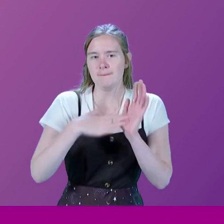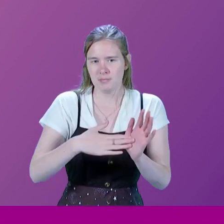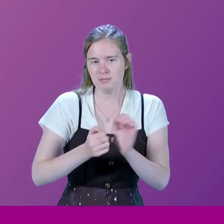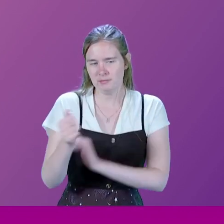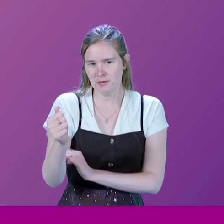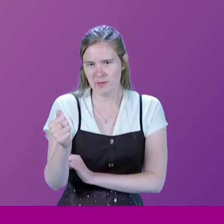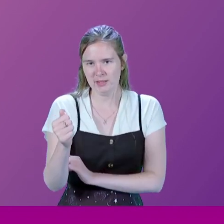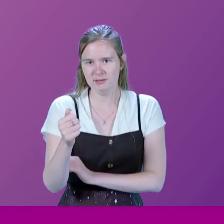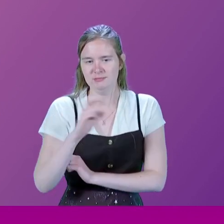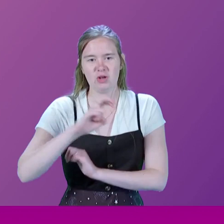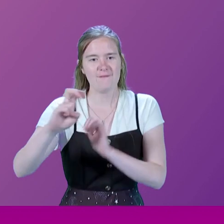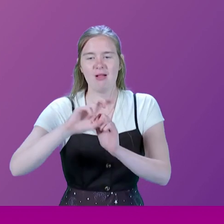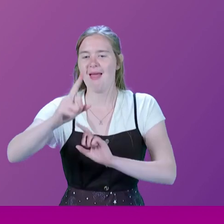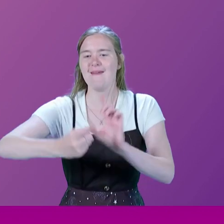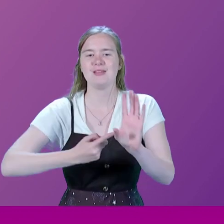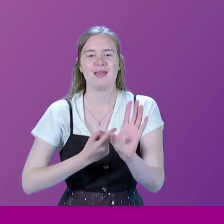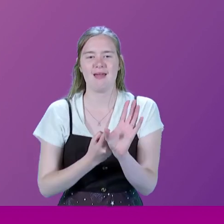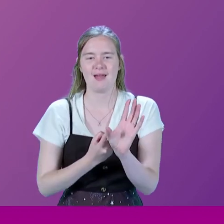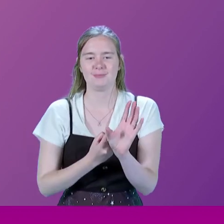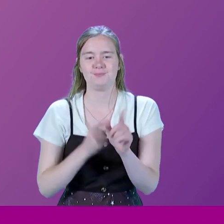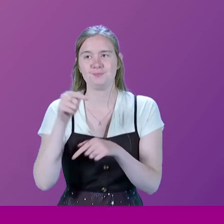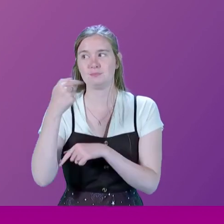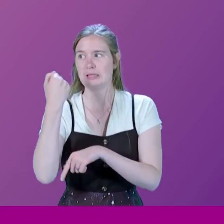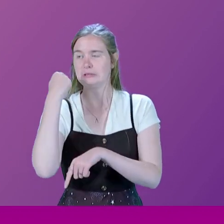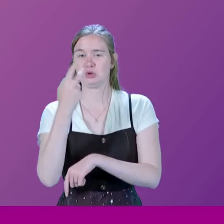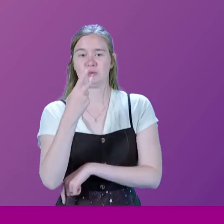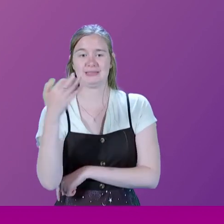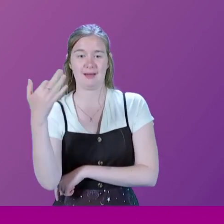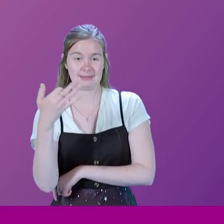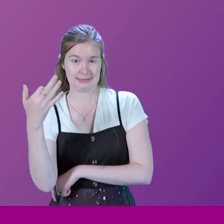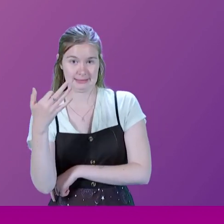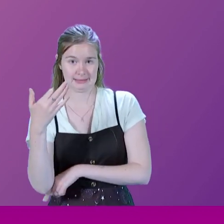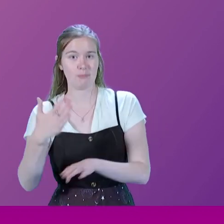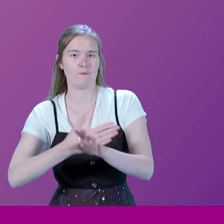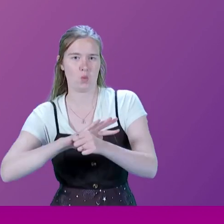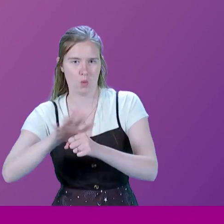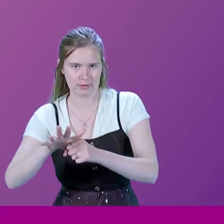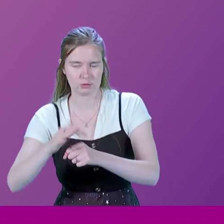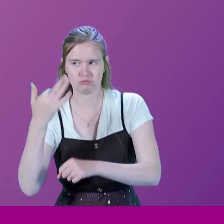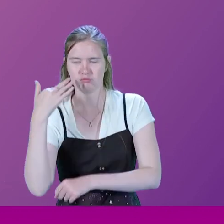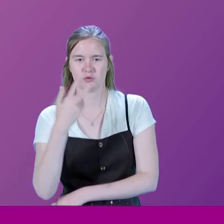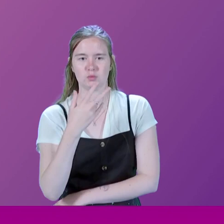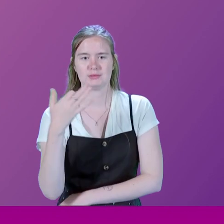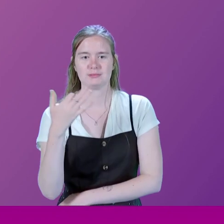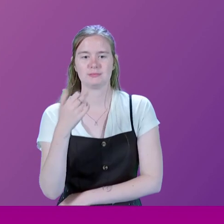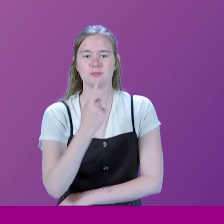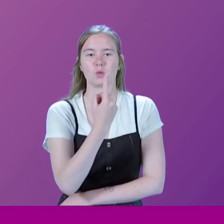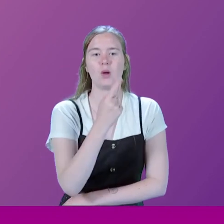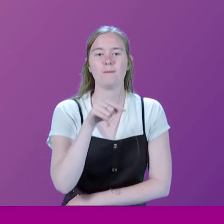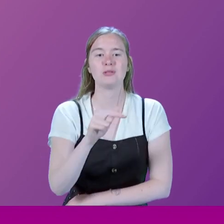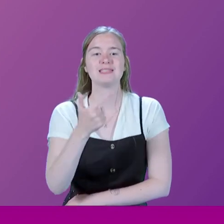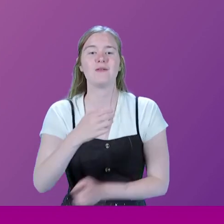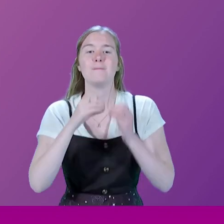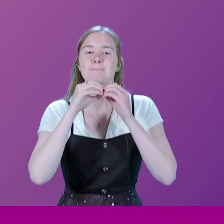in this country. And by 2019, obviously pre pandemic, there were 1.7 billion